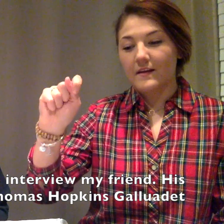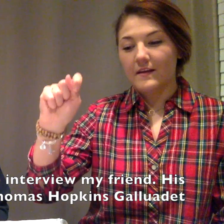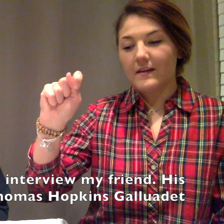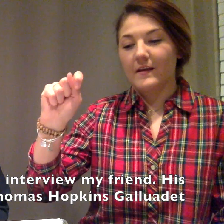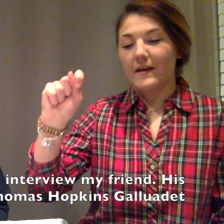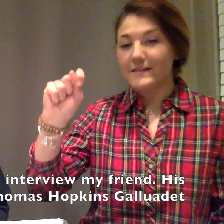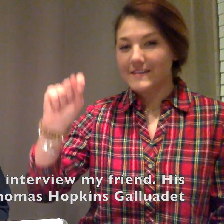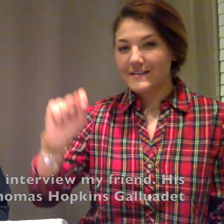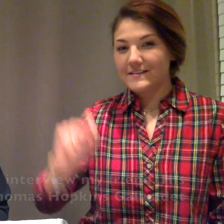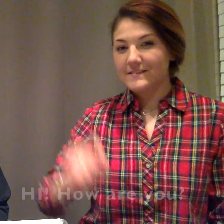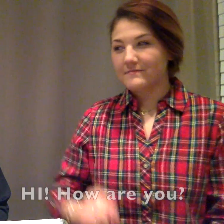Galdant.